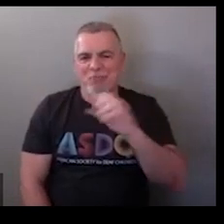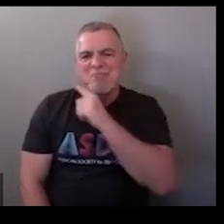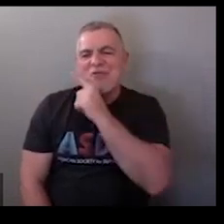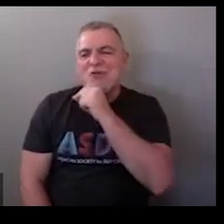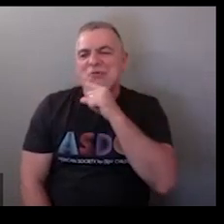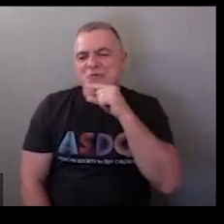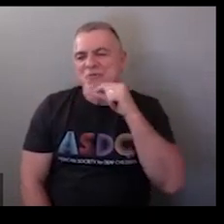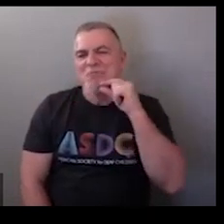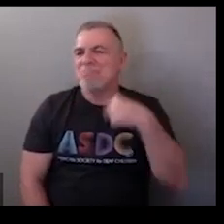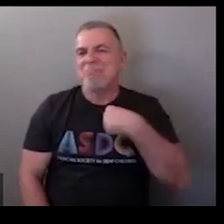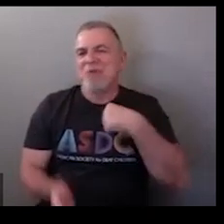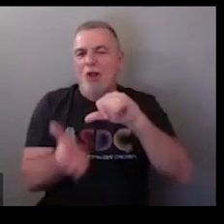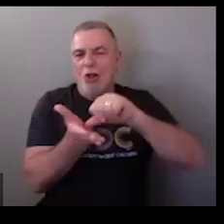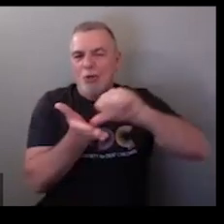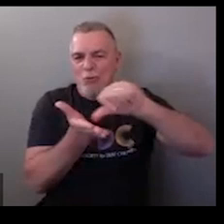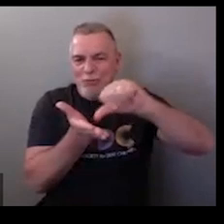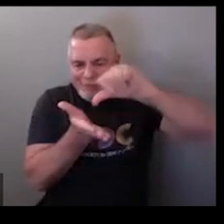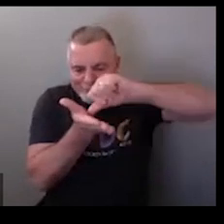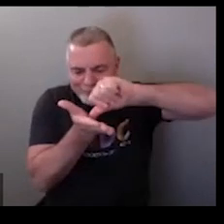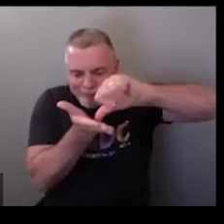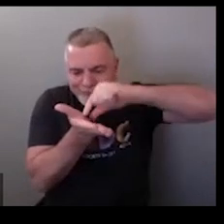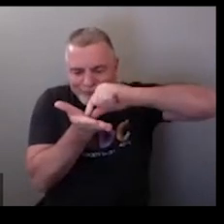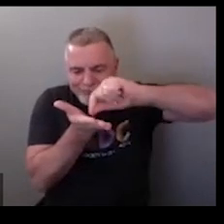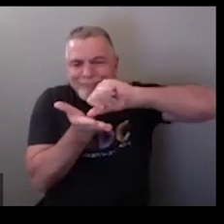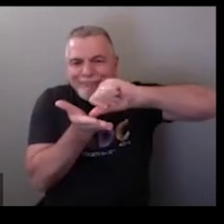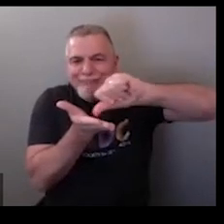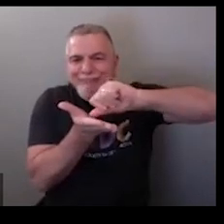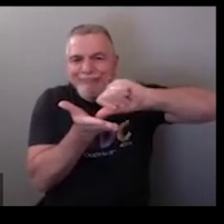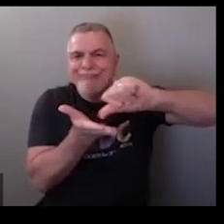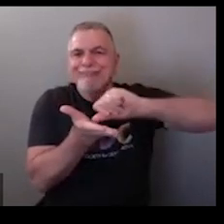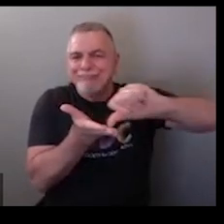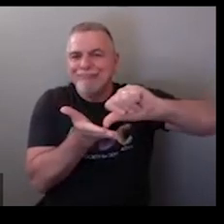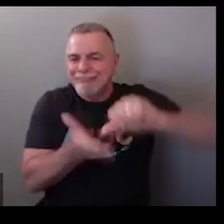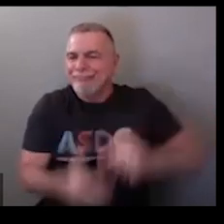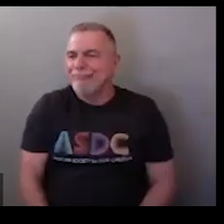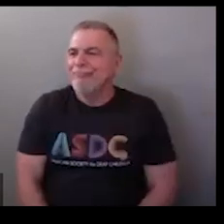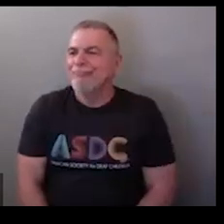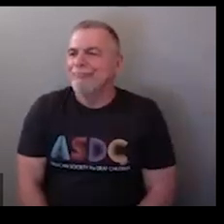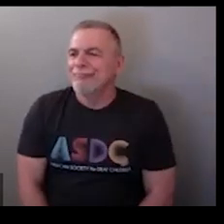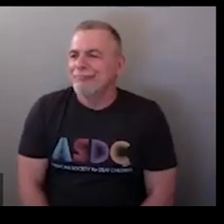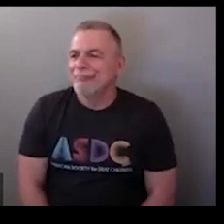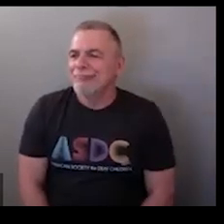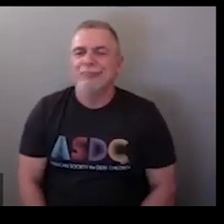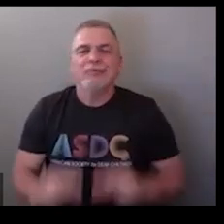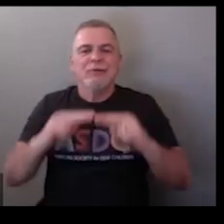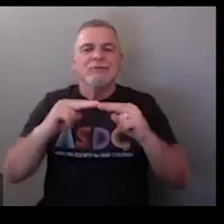and then people will also fingerspell glue so I do glue like this like you're squeezing it out of that Elmer's bottle